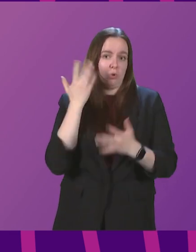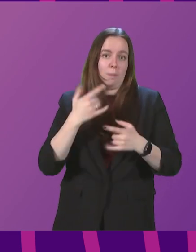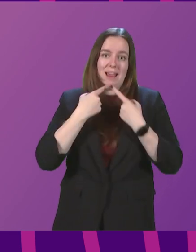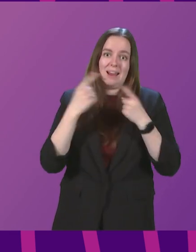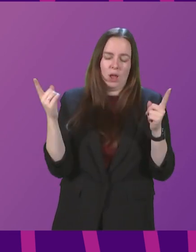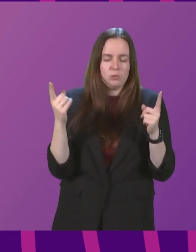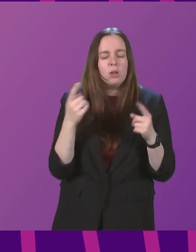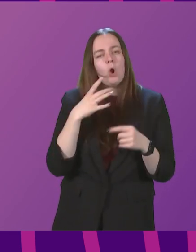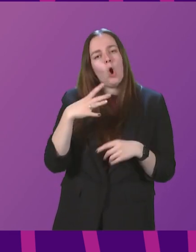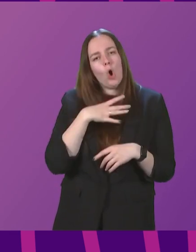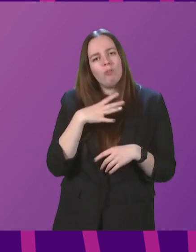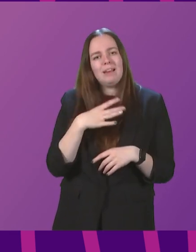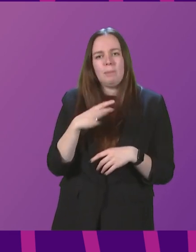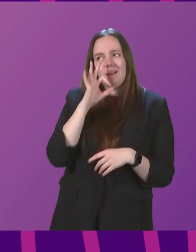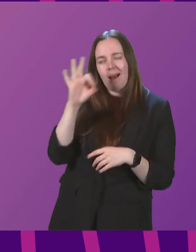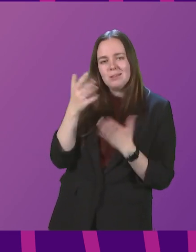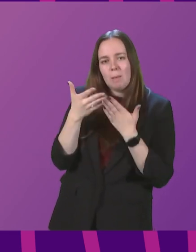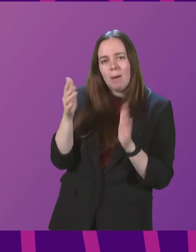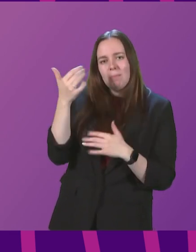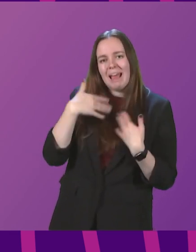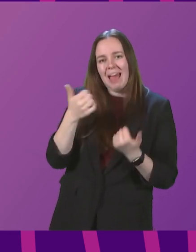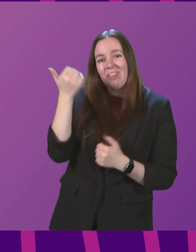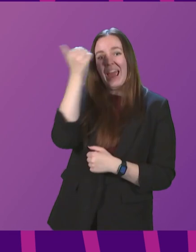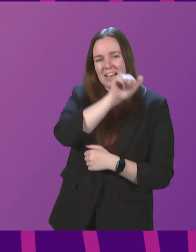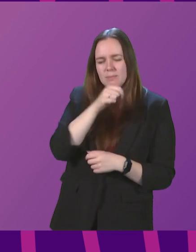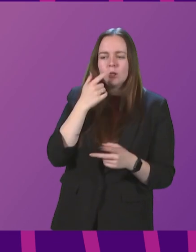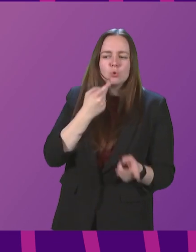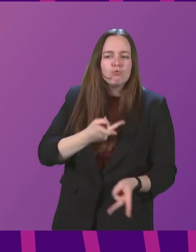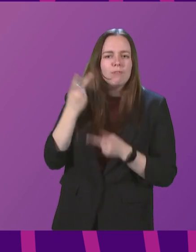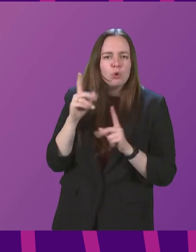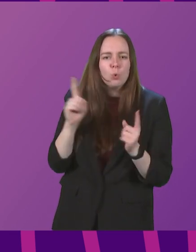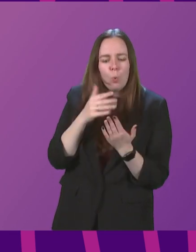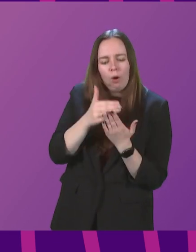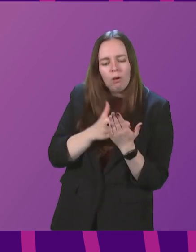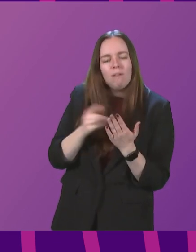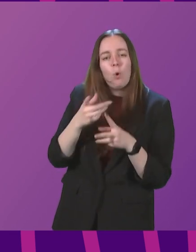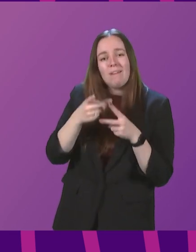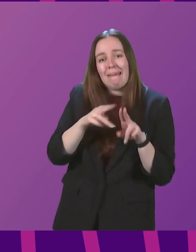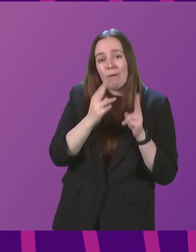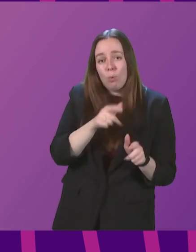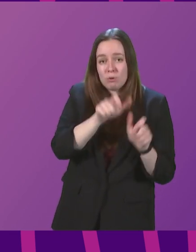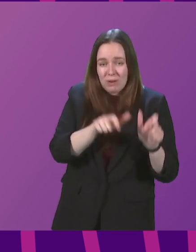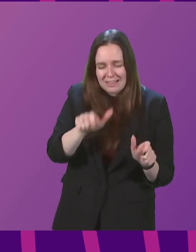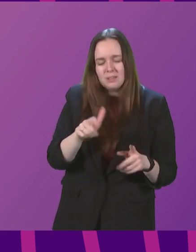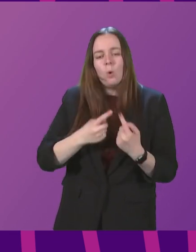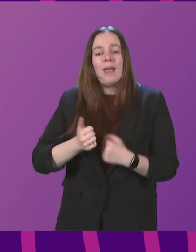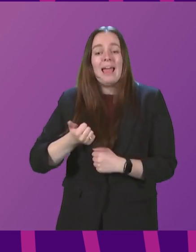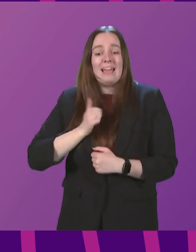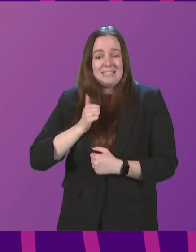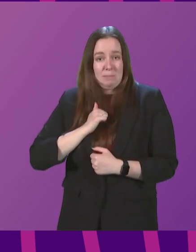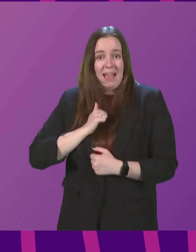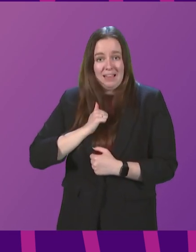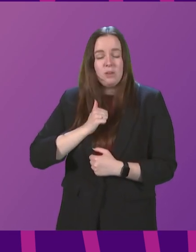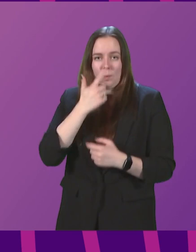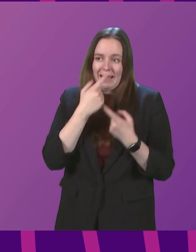we had already commissioned public health experts to review the guidelines currently in place for care home residents, and we expect to be able